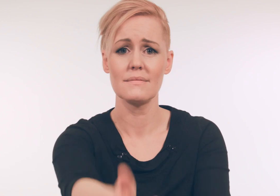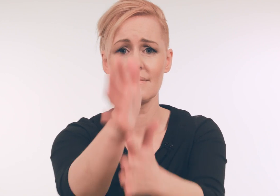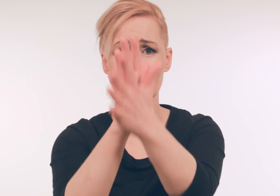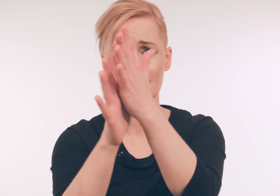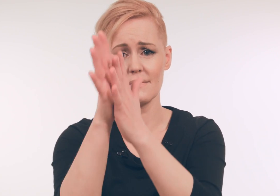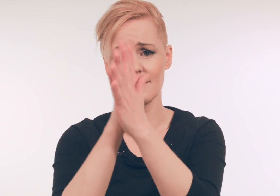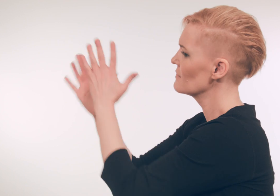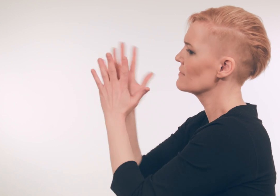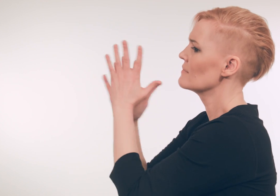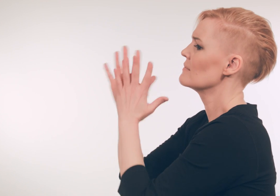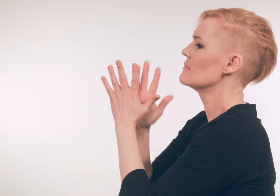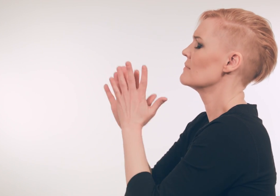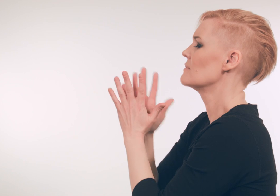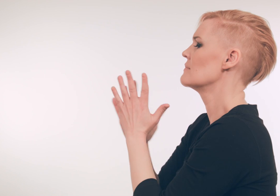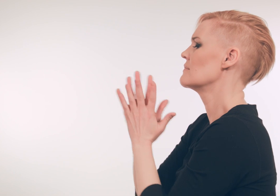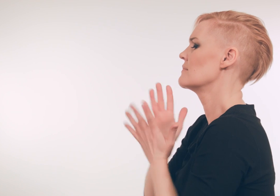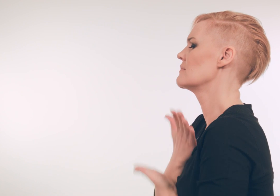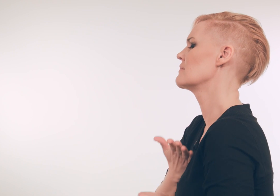Color me in little blue